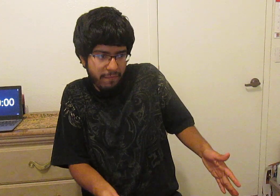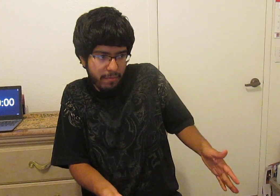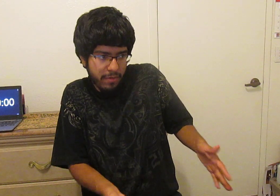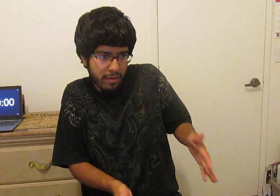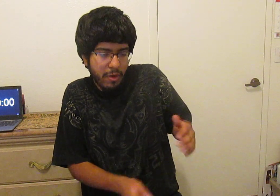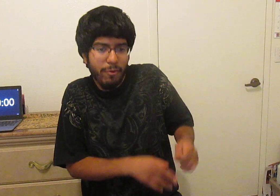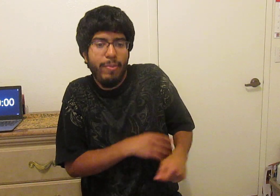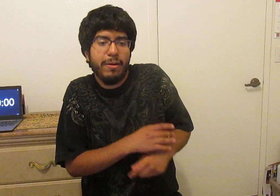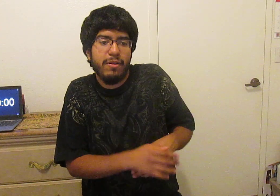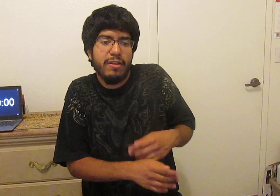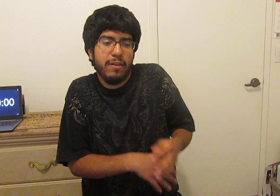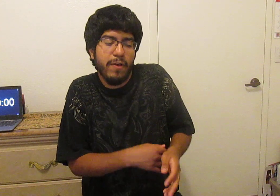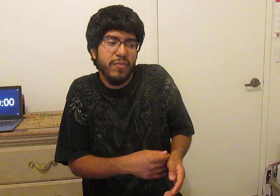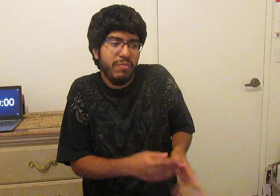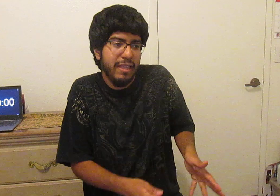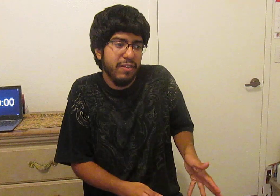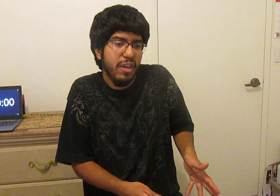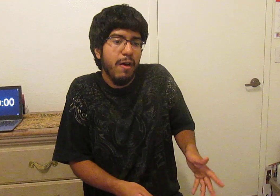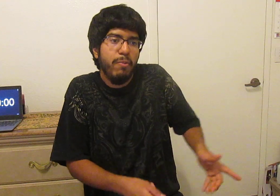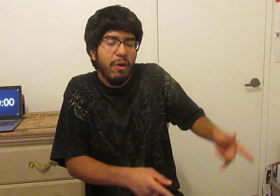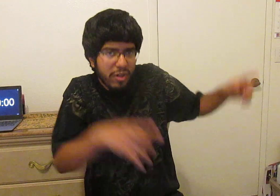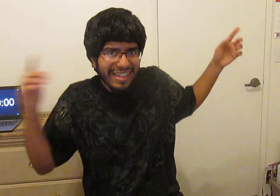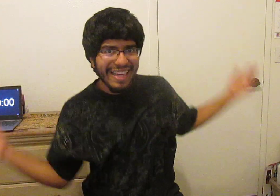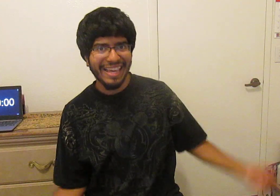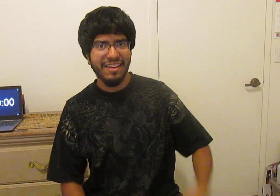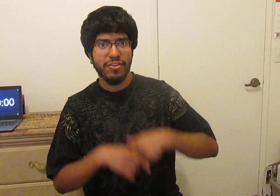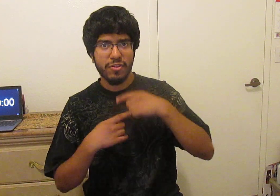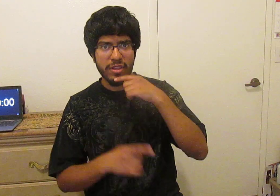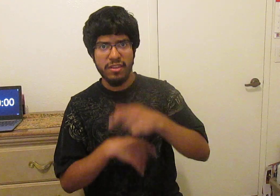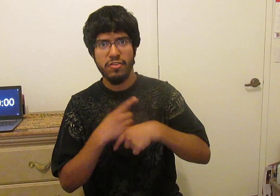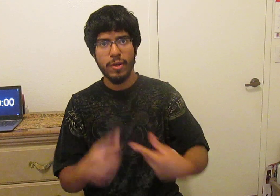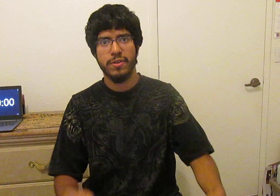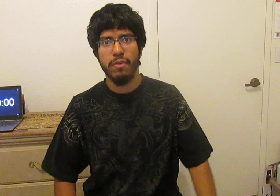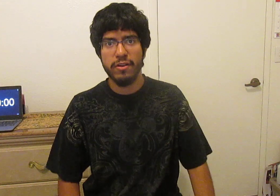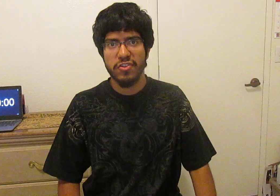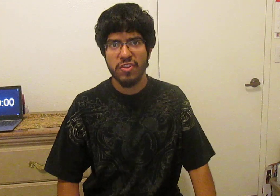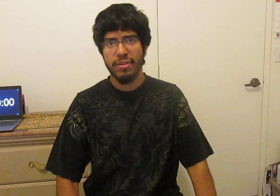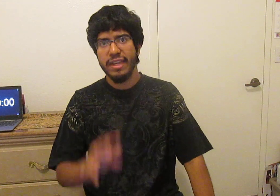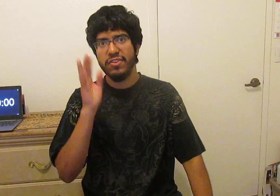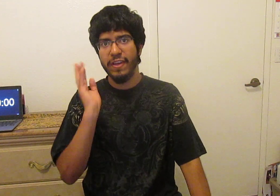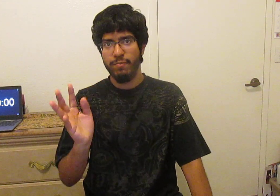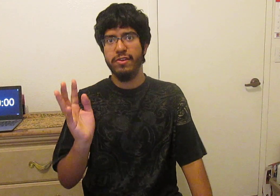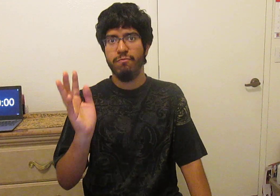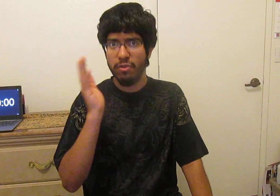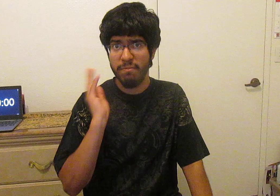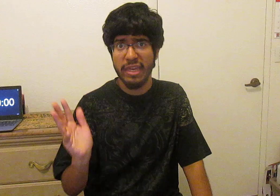from the woodpecker detective office playlist but I want to link in this in the description box just to play it safe because Molly be